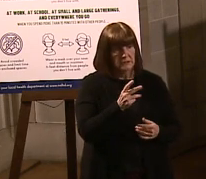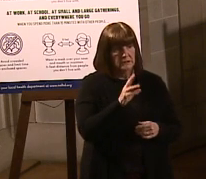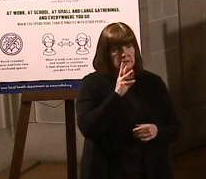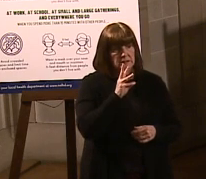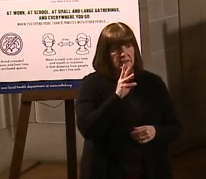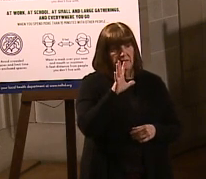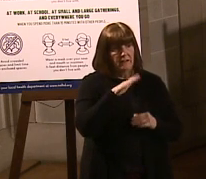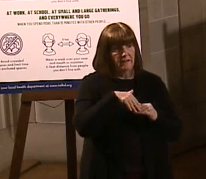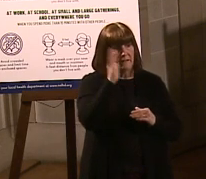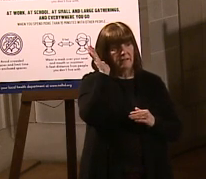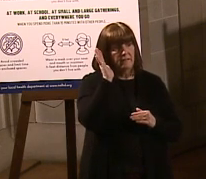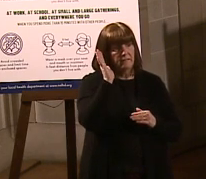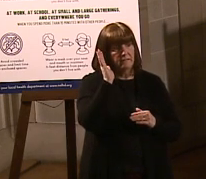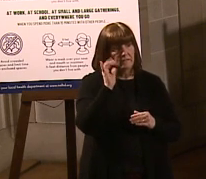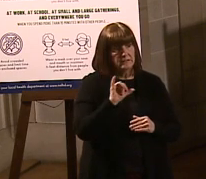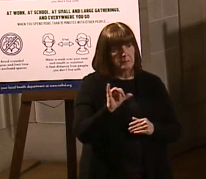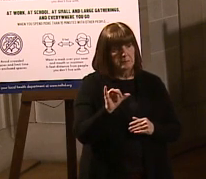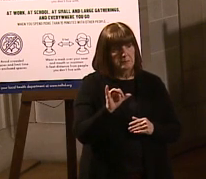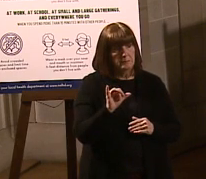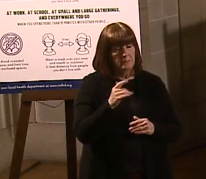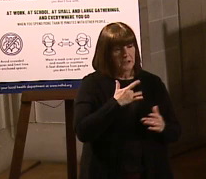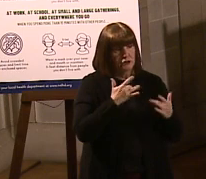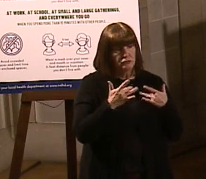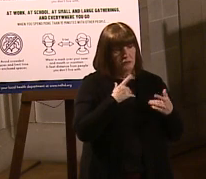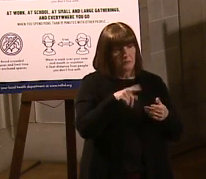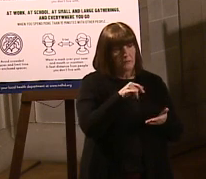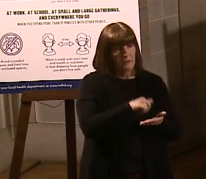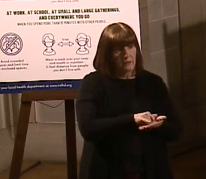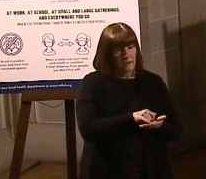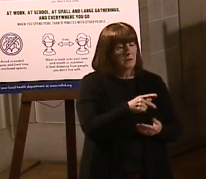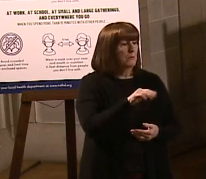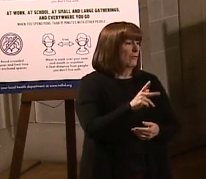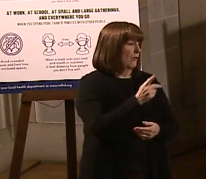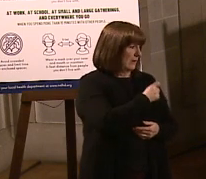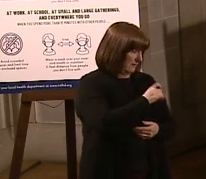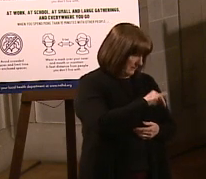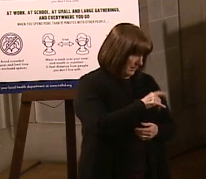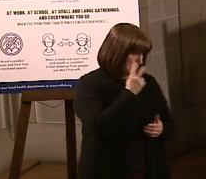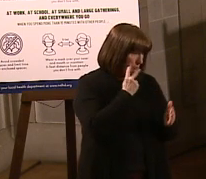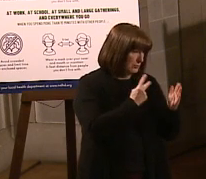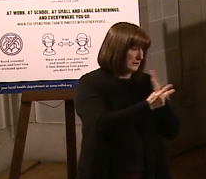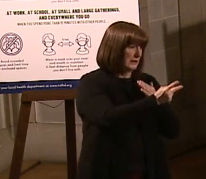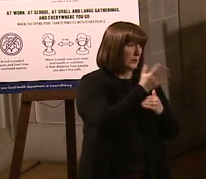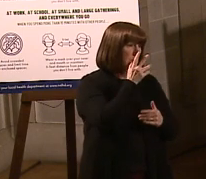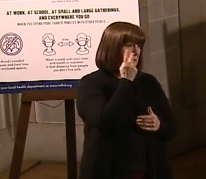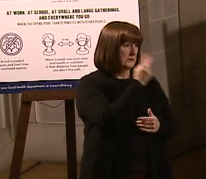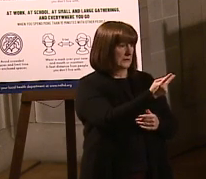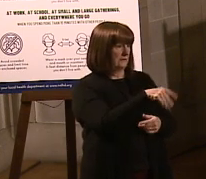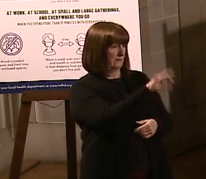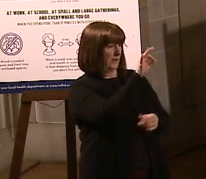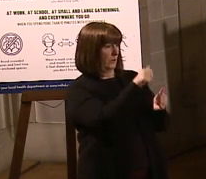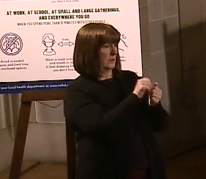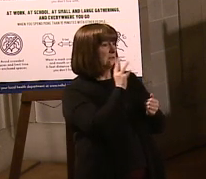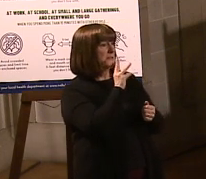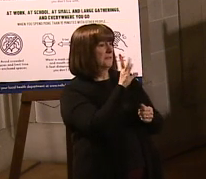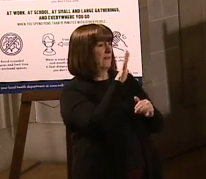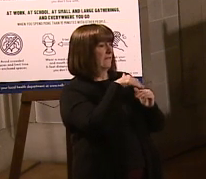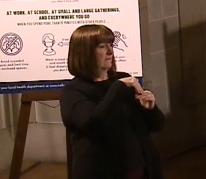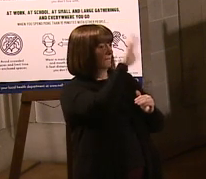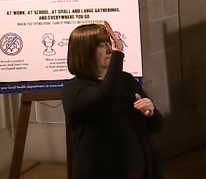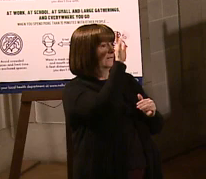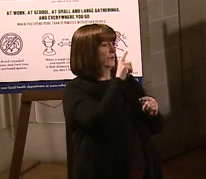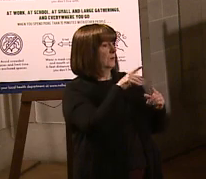older in the general population? Are you concerned about that? So Paul's asking is that a predictor for what we're going to find with regard to the 65 65% or older